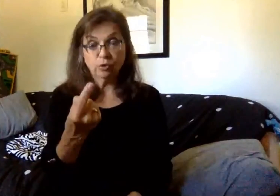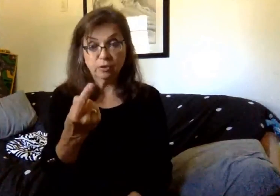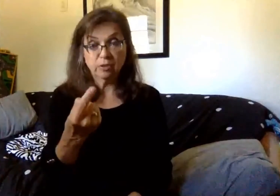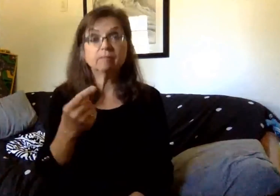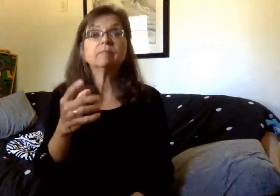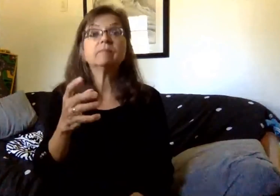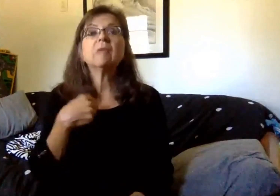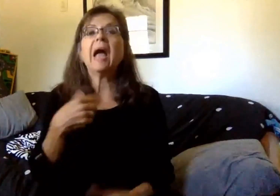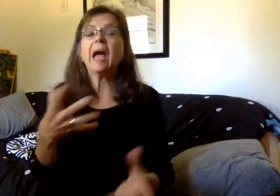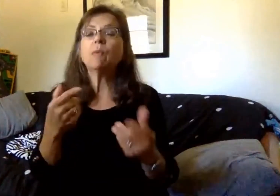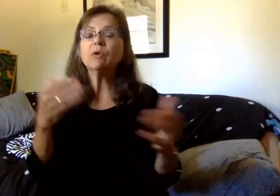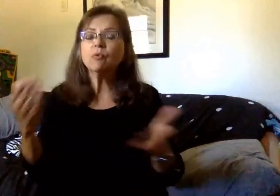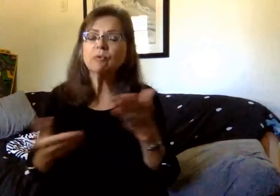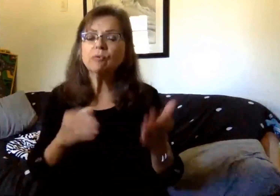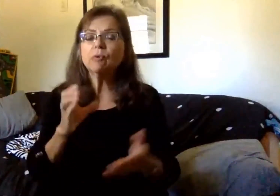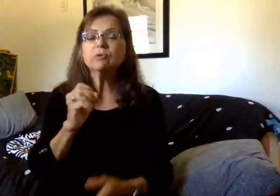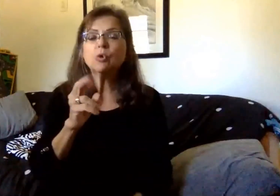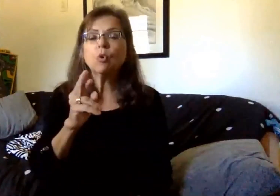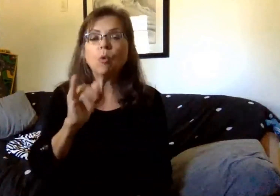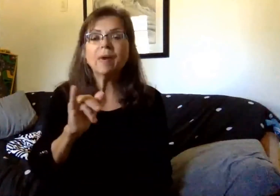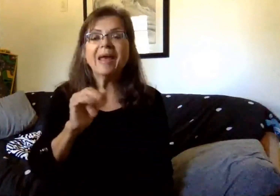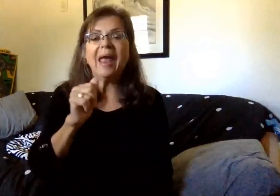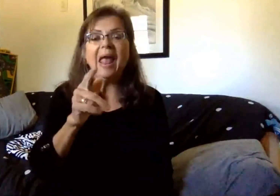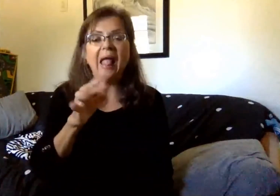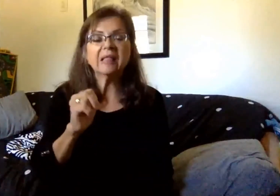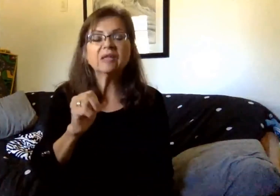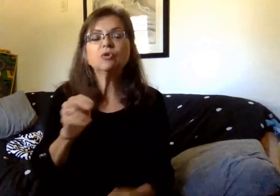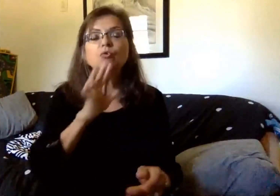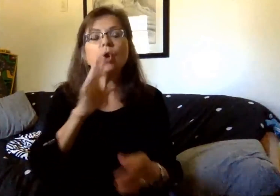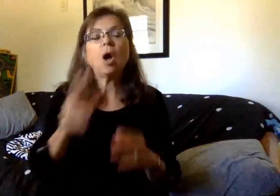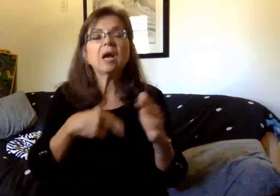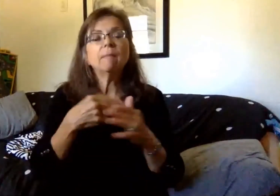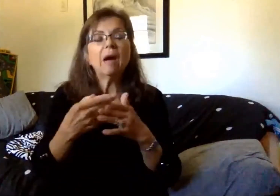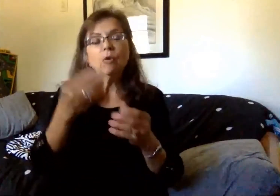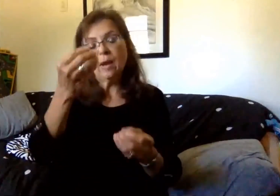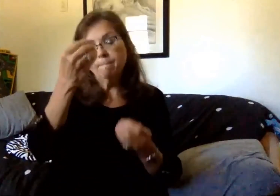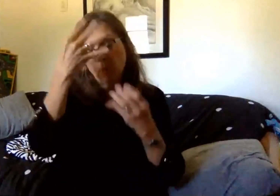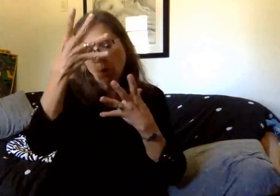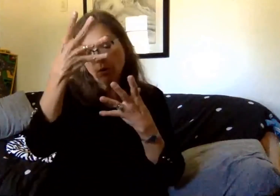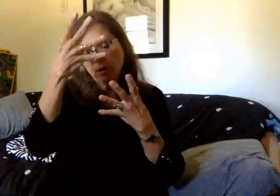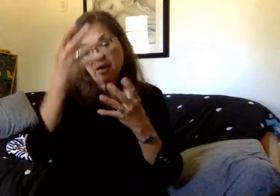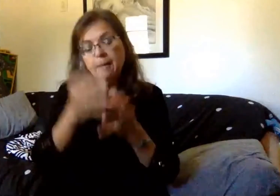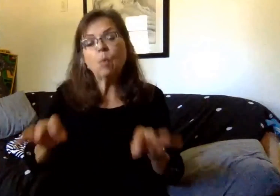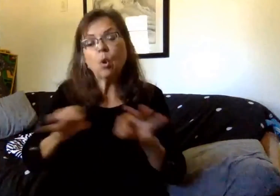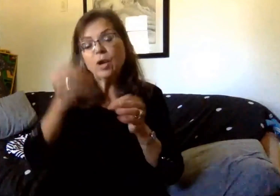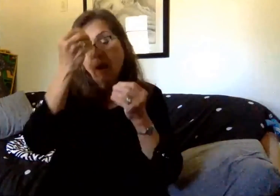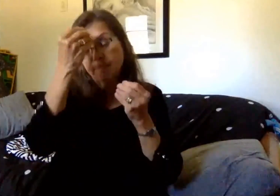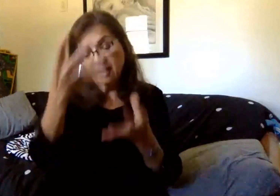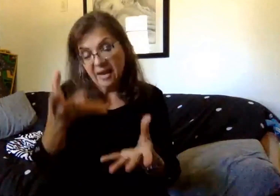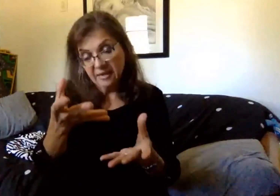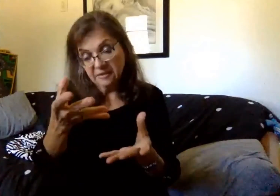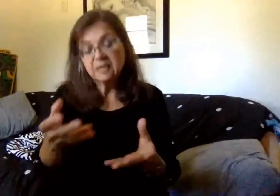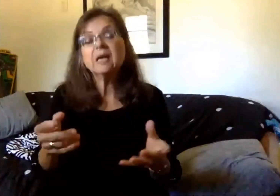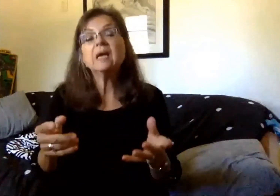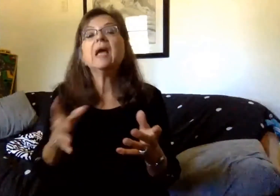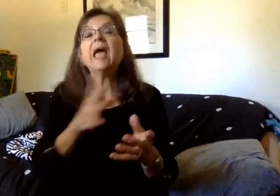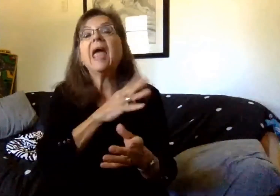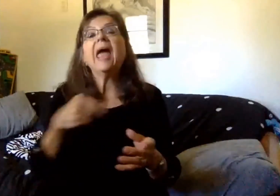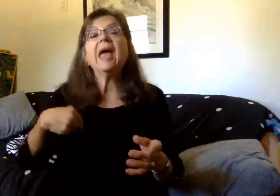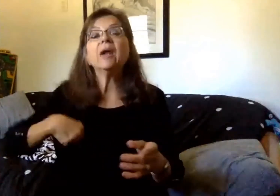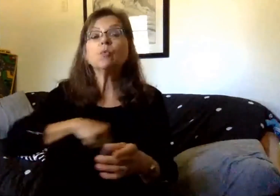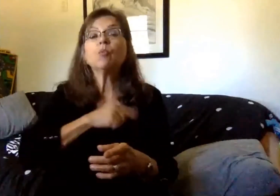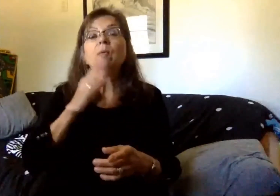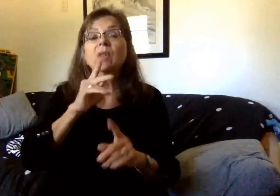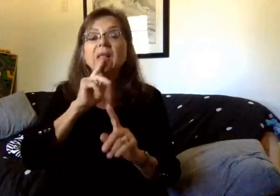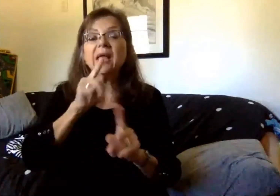is introduce Corey Allen again, who will run through some important updates regarding our connectivity and resources, and will address many of the questions in